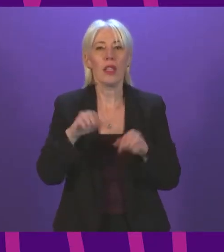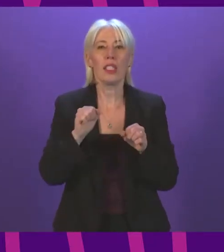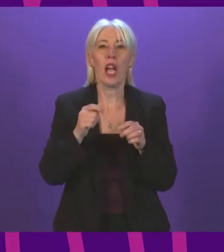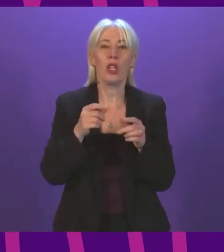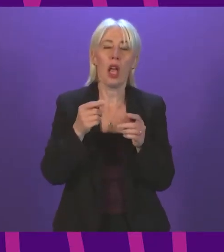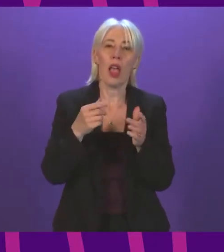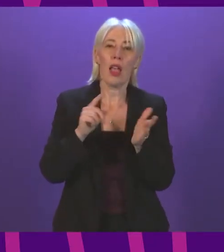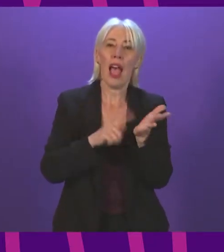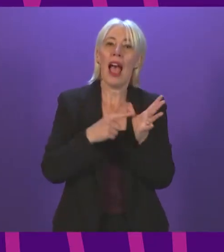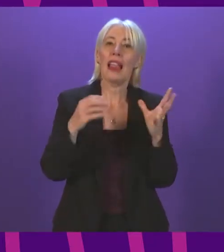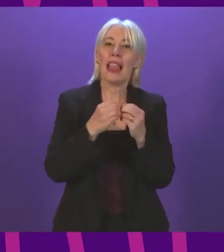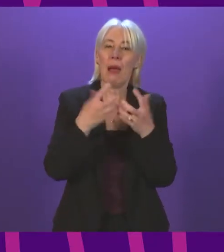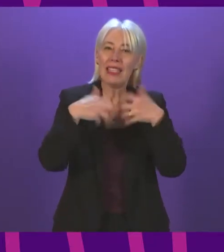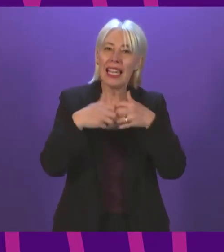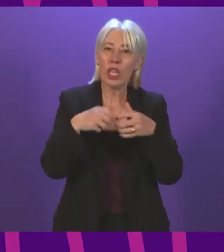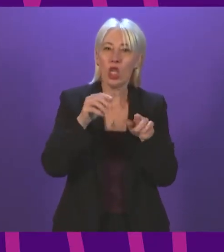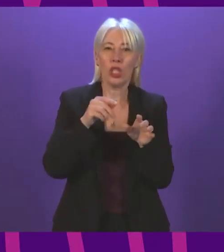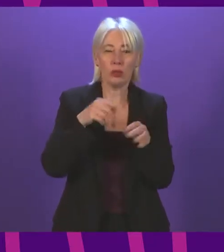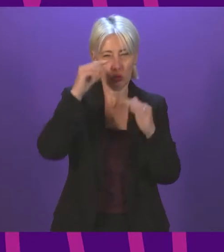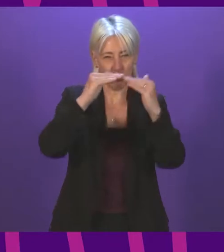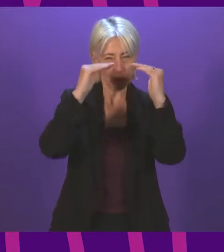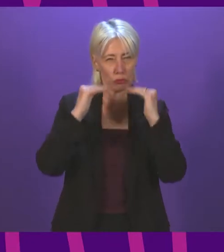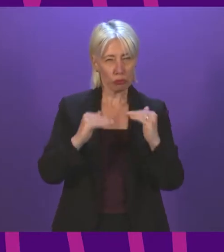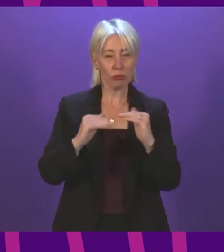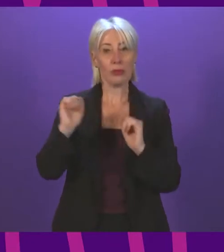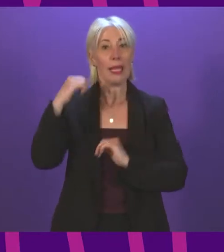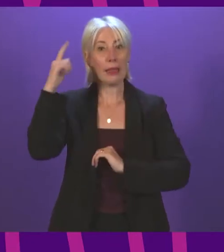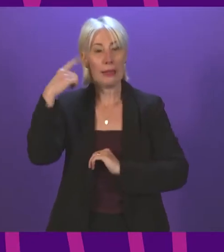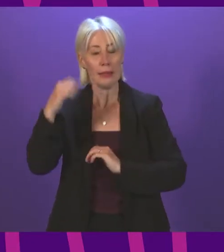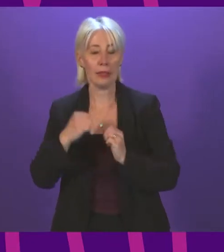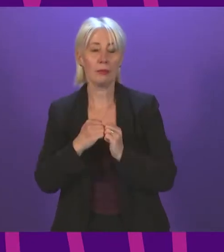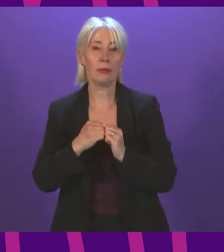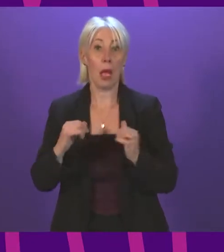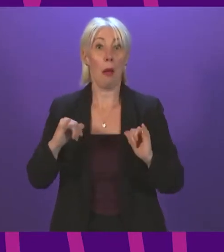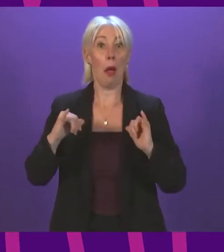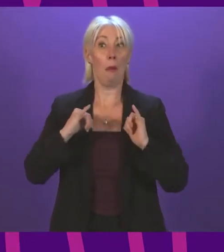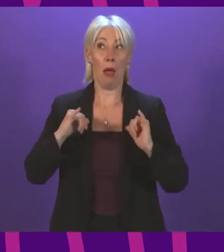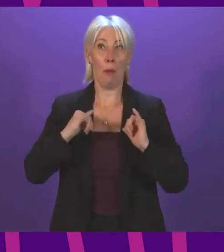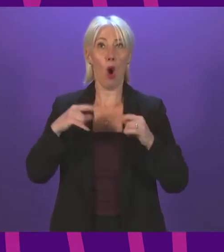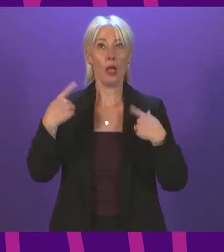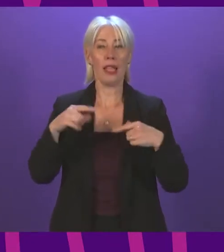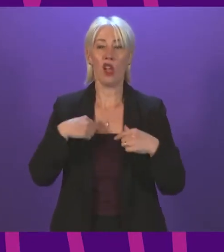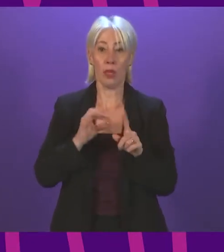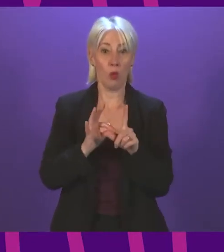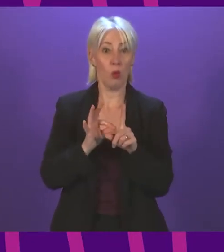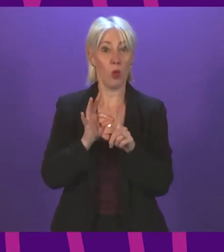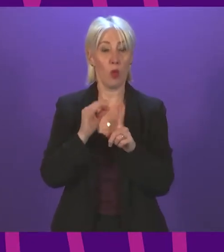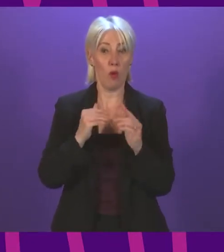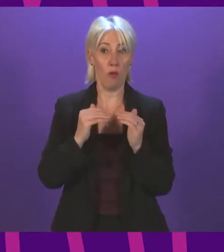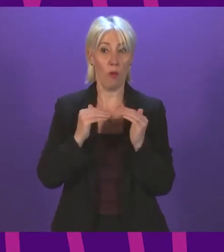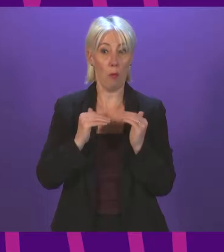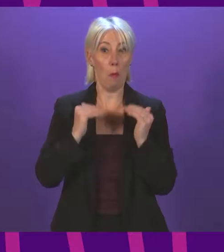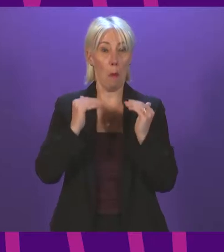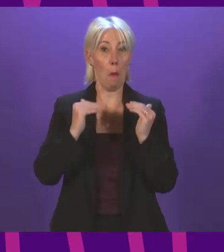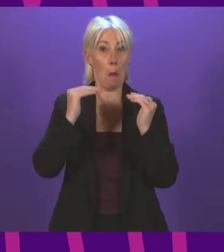at a college in London. My boss, Professor Chapman, allowed me to improve my qualifications, but had to